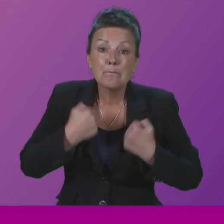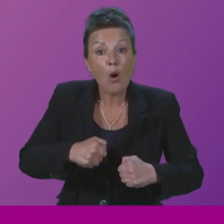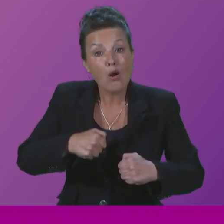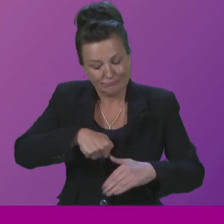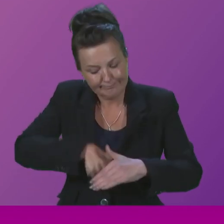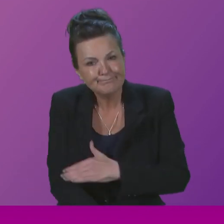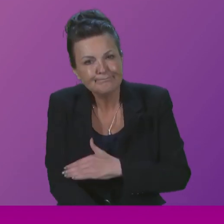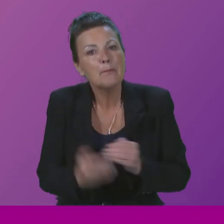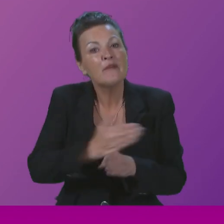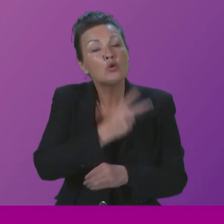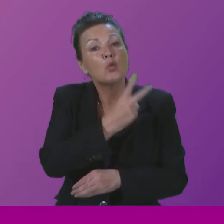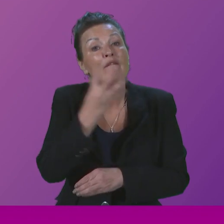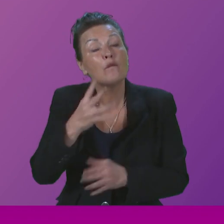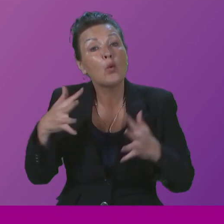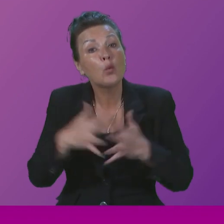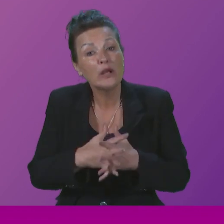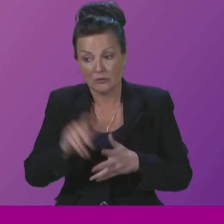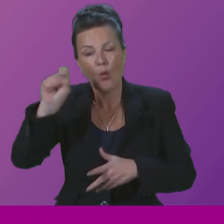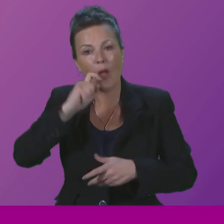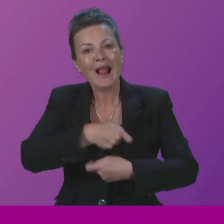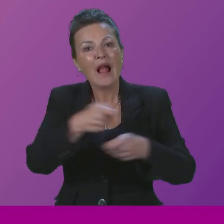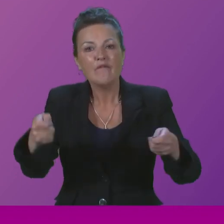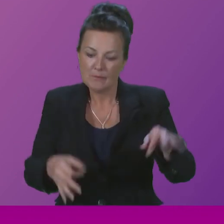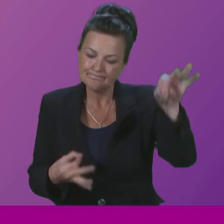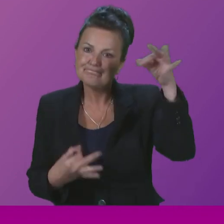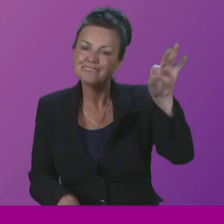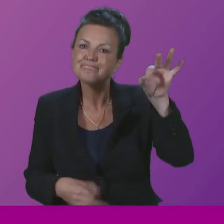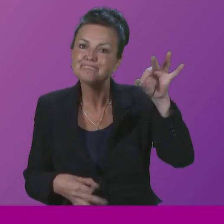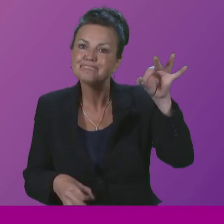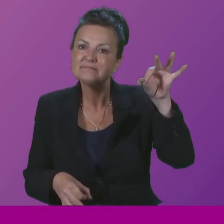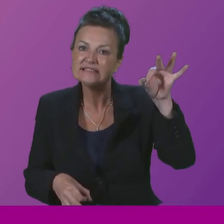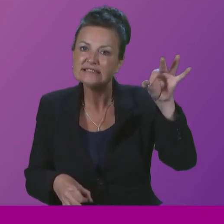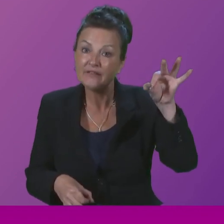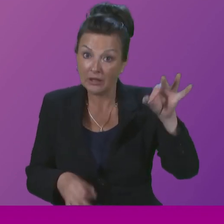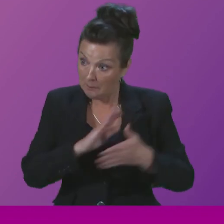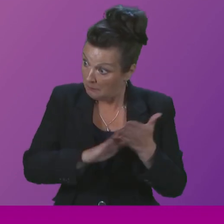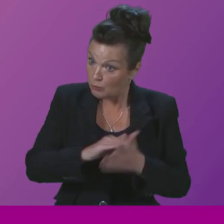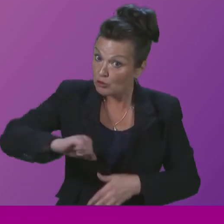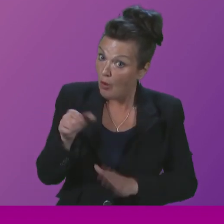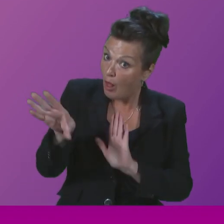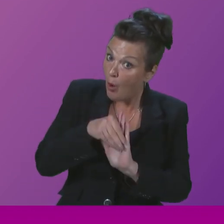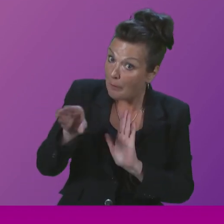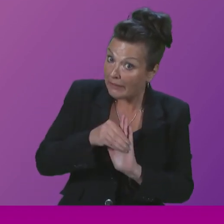24 weeks. So my question for the First Minister is, will she ensure that the same happens here?